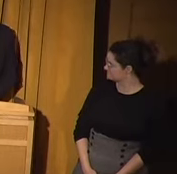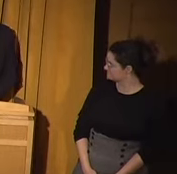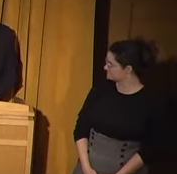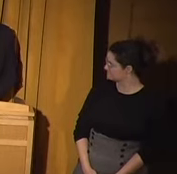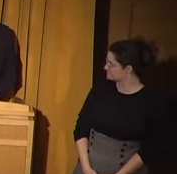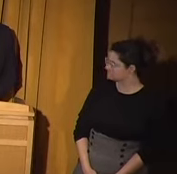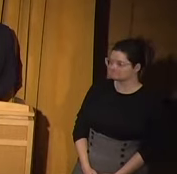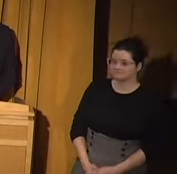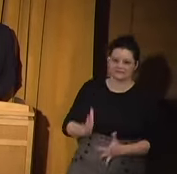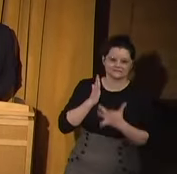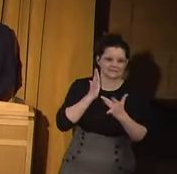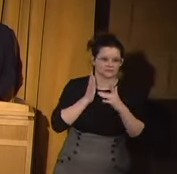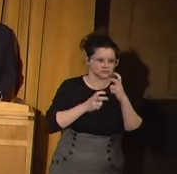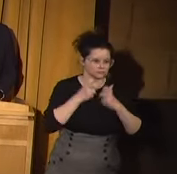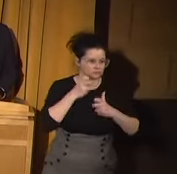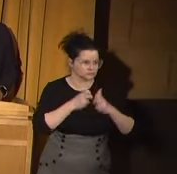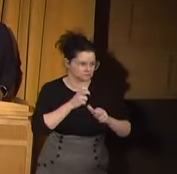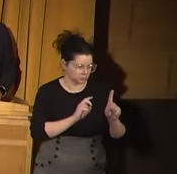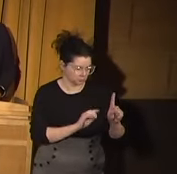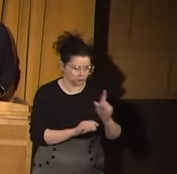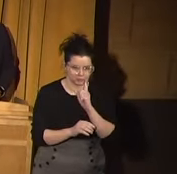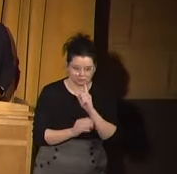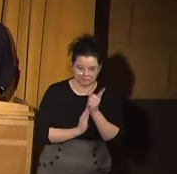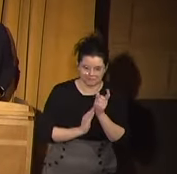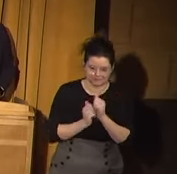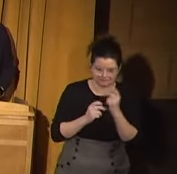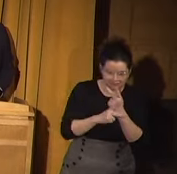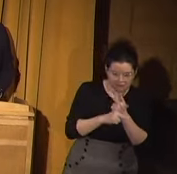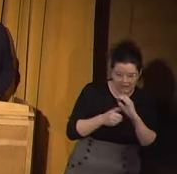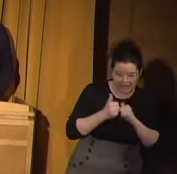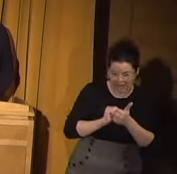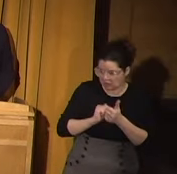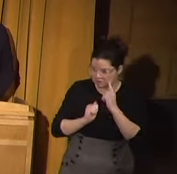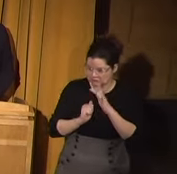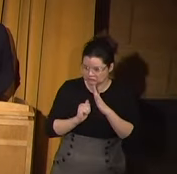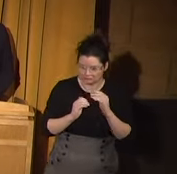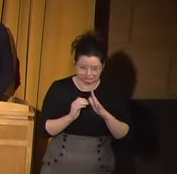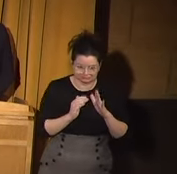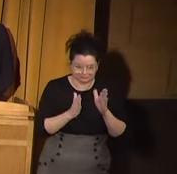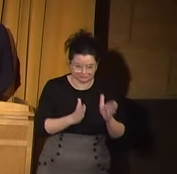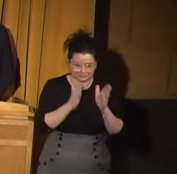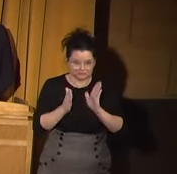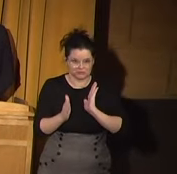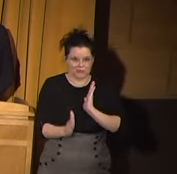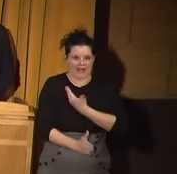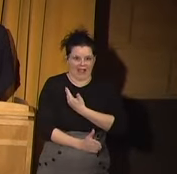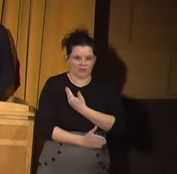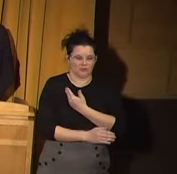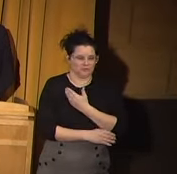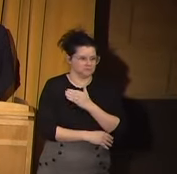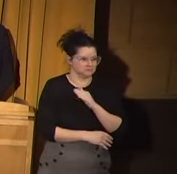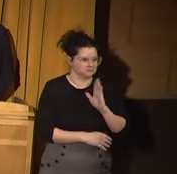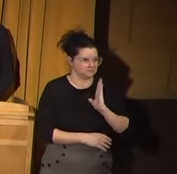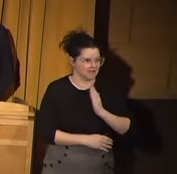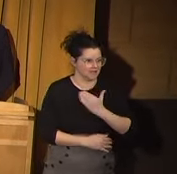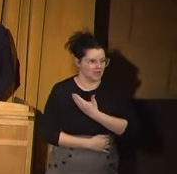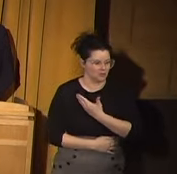Having some technical issues here, just trying to figure out how to advance this to our slide.